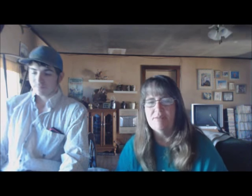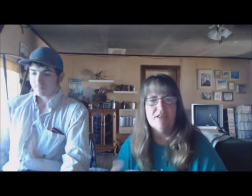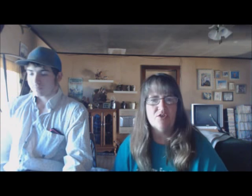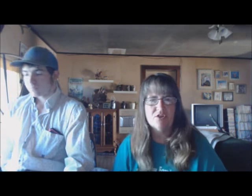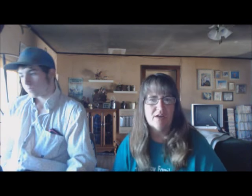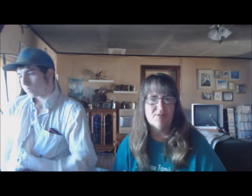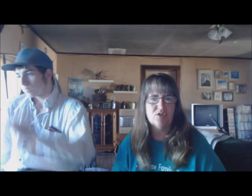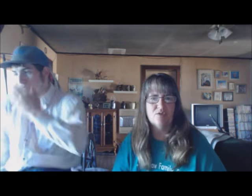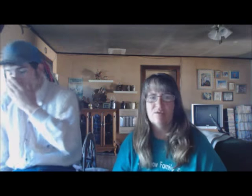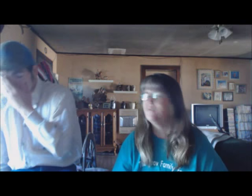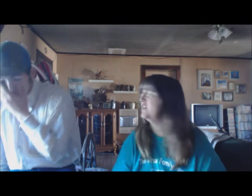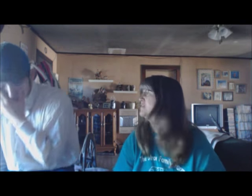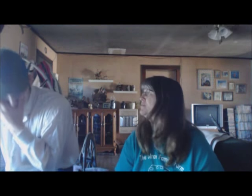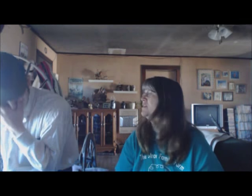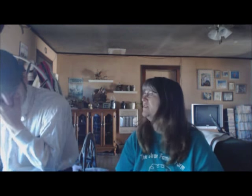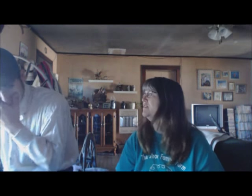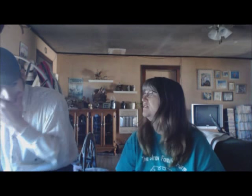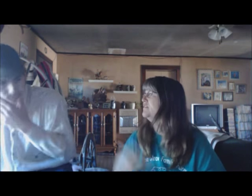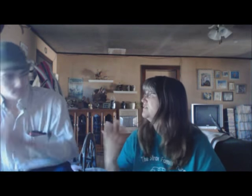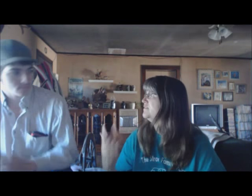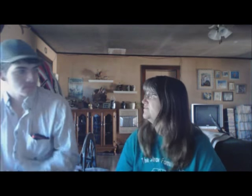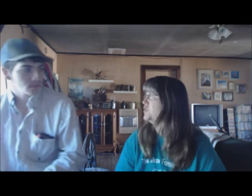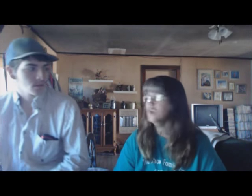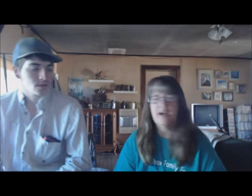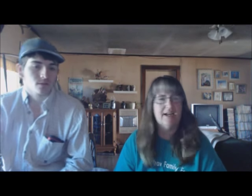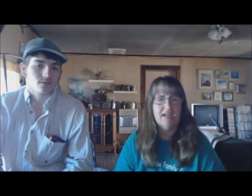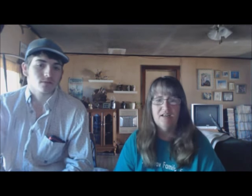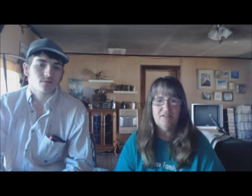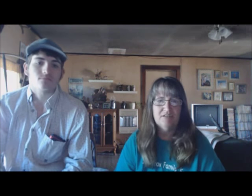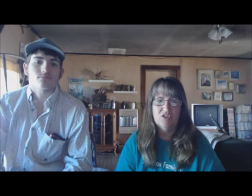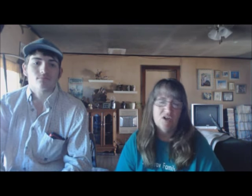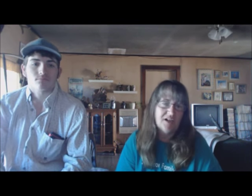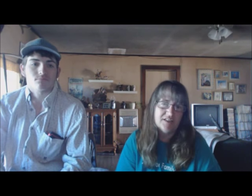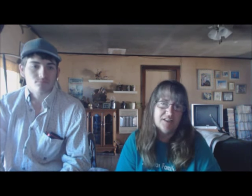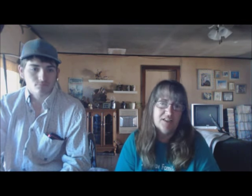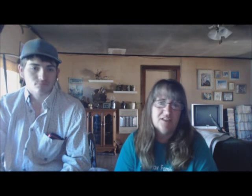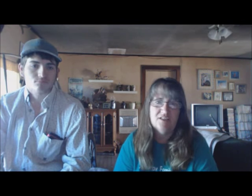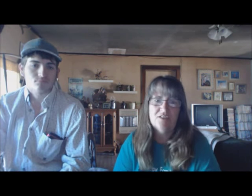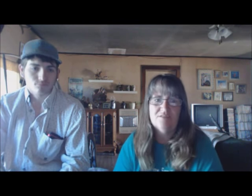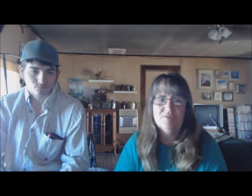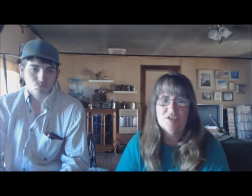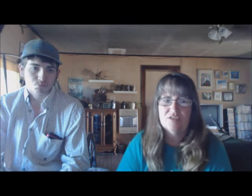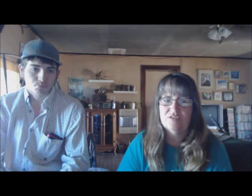anybody that you look up to or whatever it can be, your granny, your auntie, your